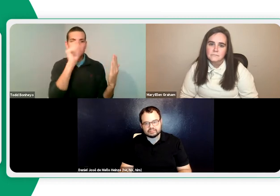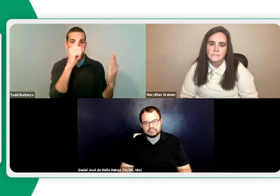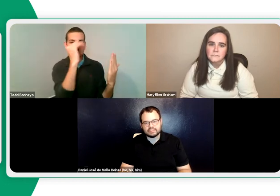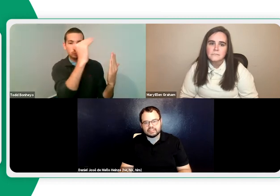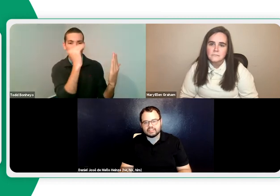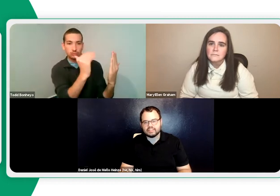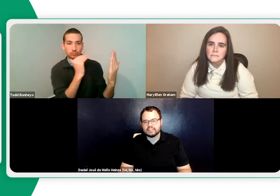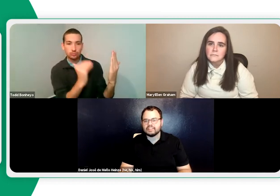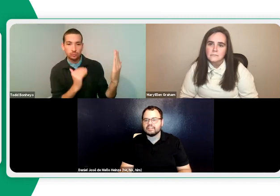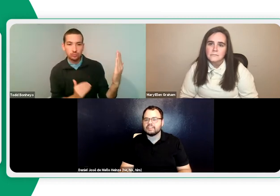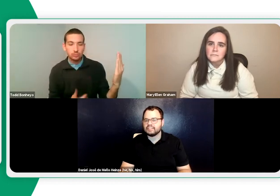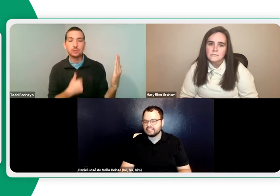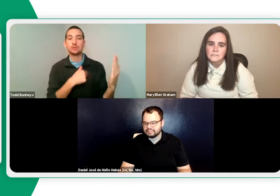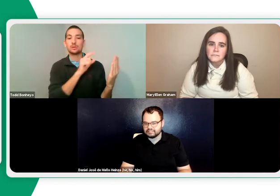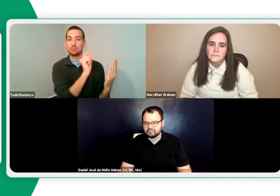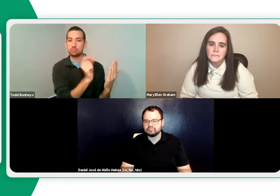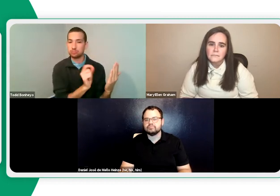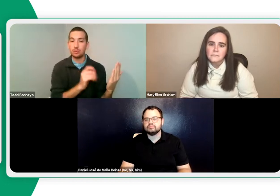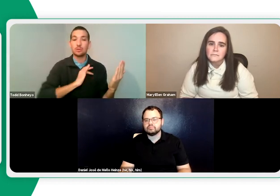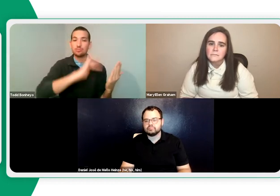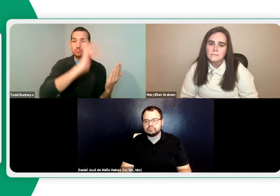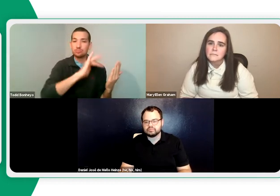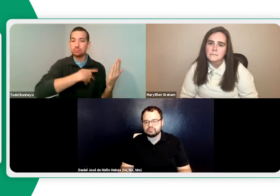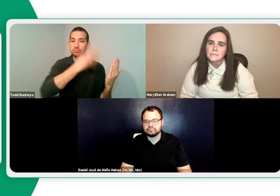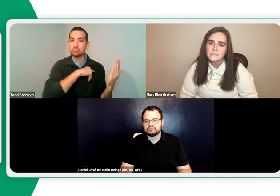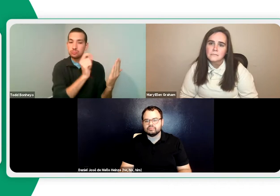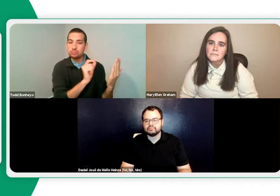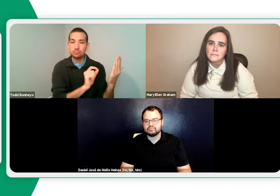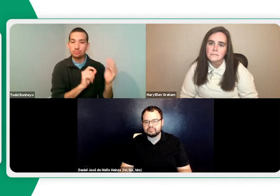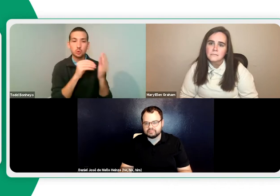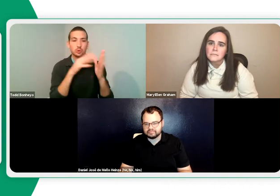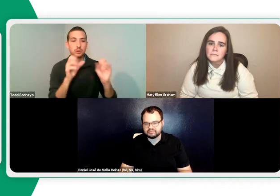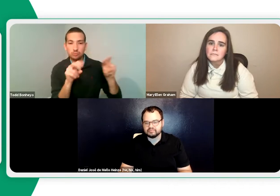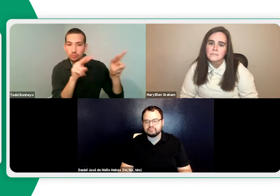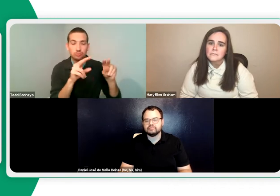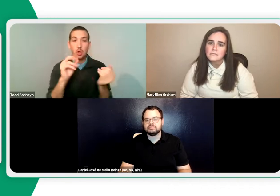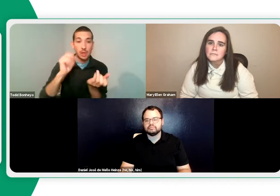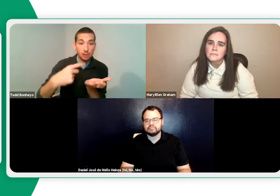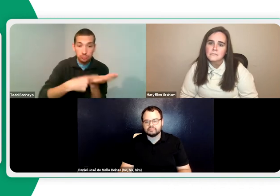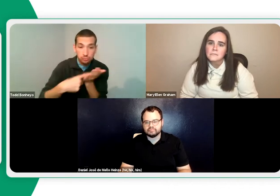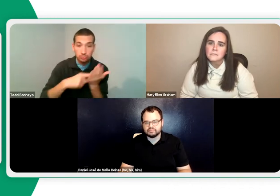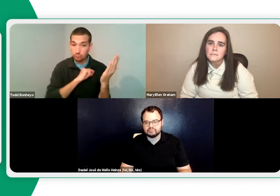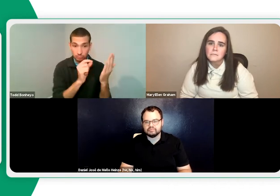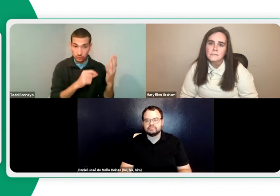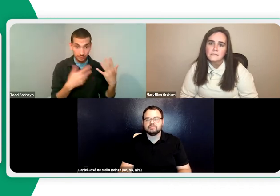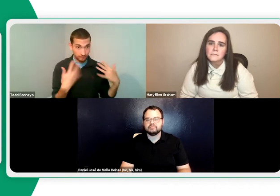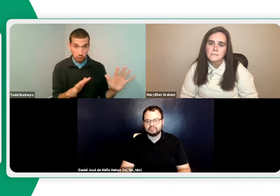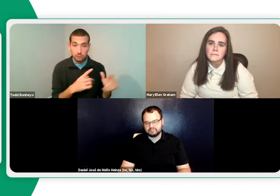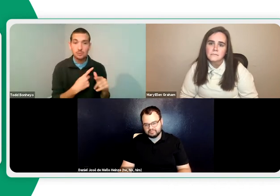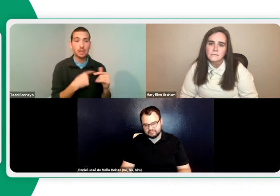And then when I start, my list of questions is ready. And then I can go ahead and write on them, on those screenshots that I took. I can write on